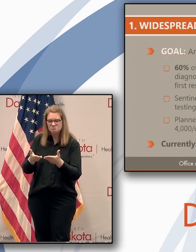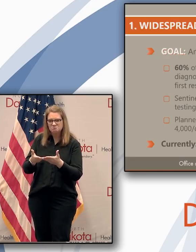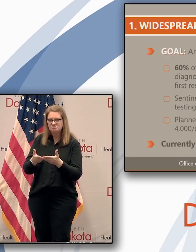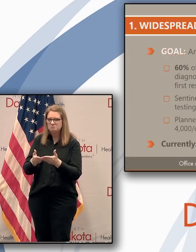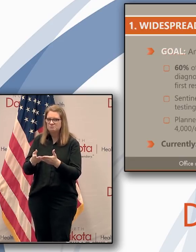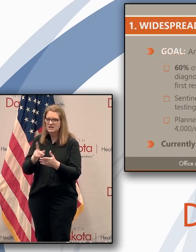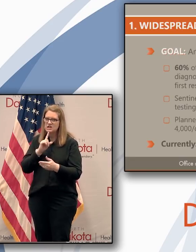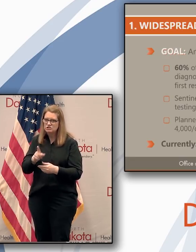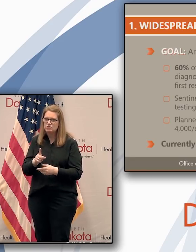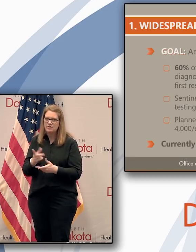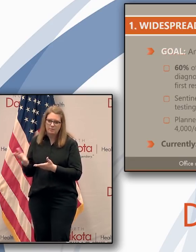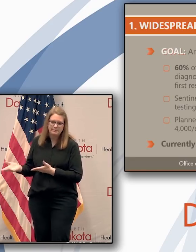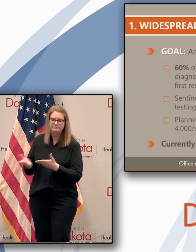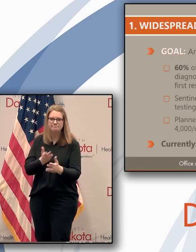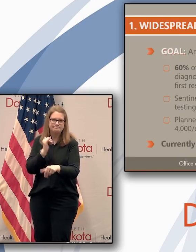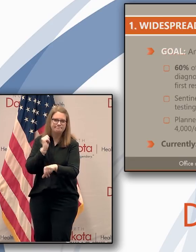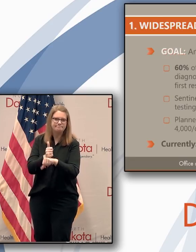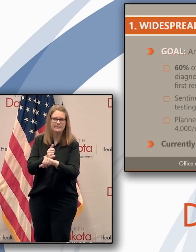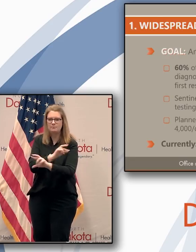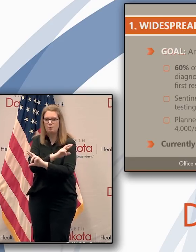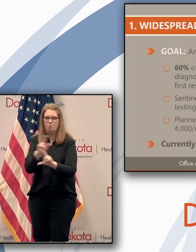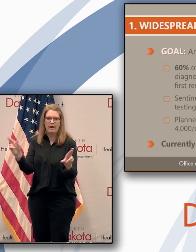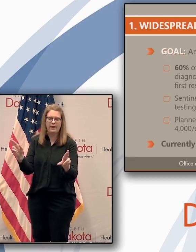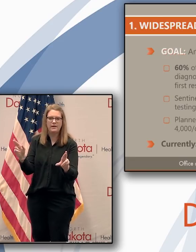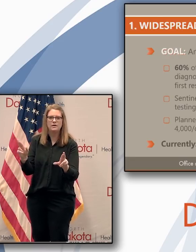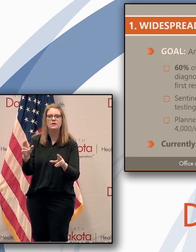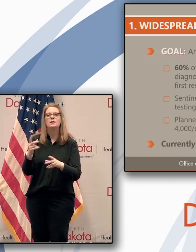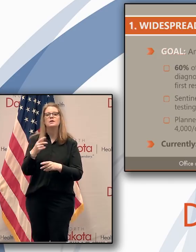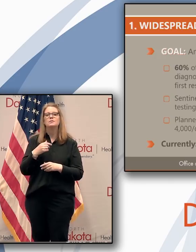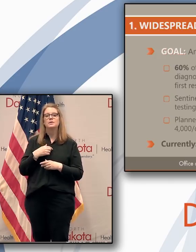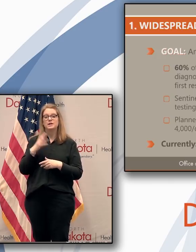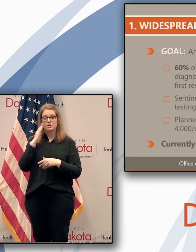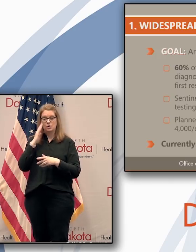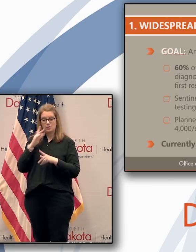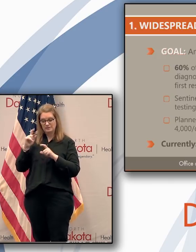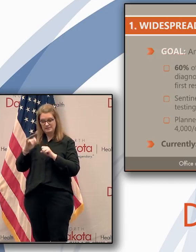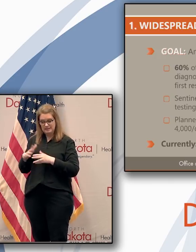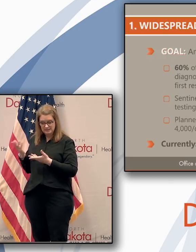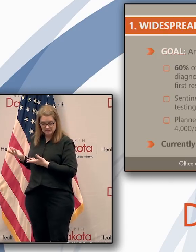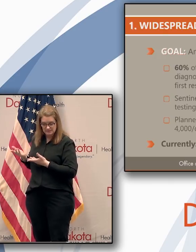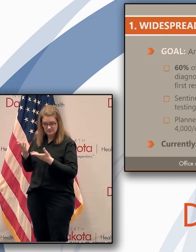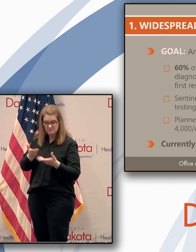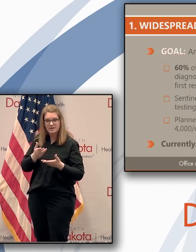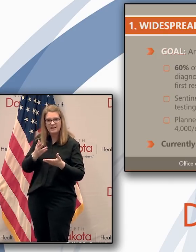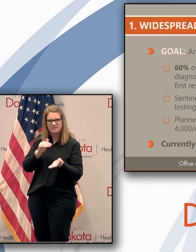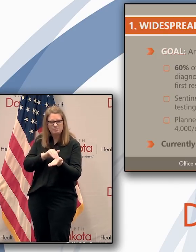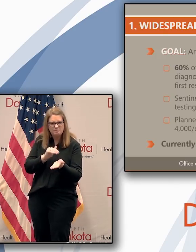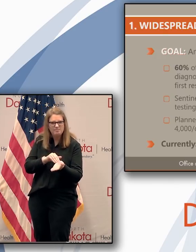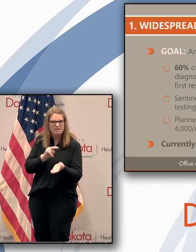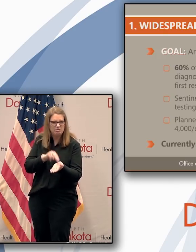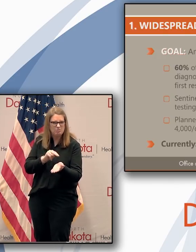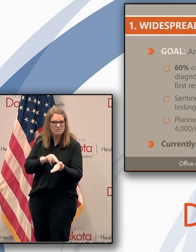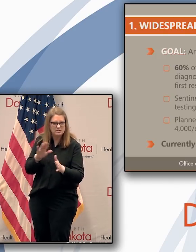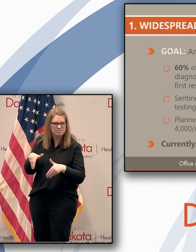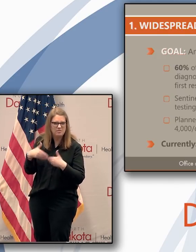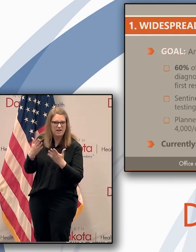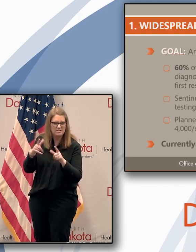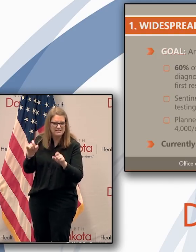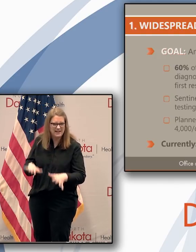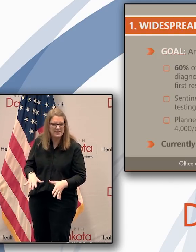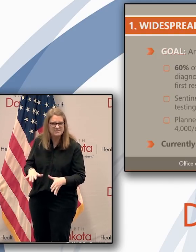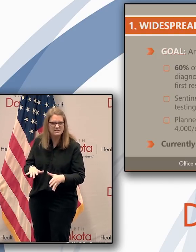to do that. And that will be both a mix of inbound testing by providers that continue to be able to